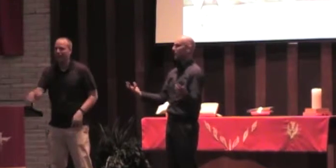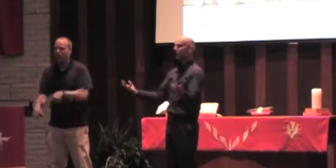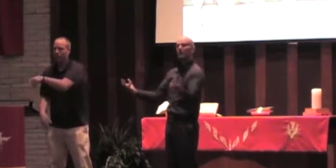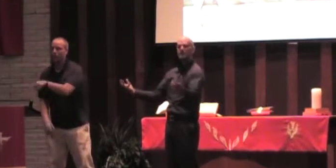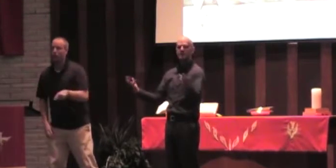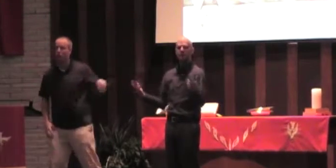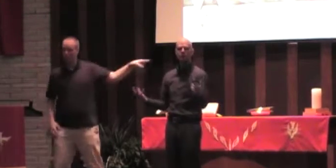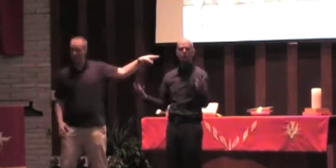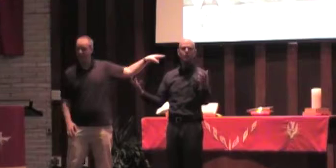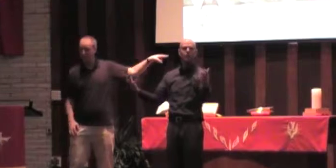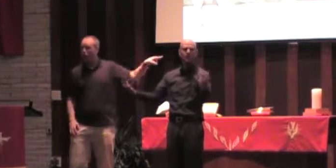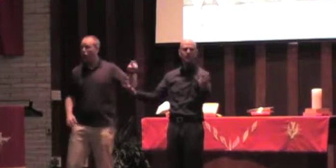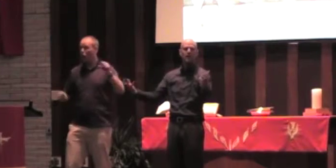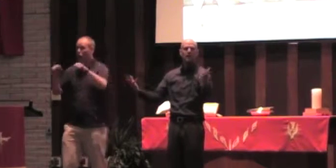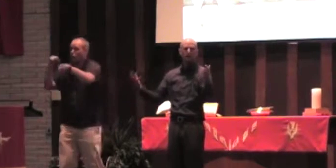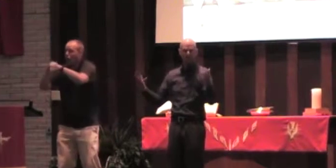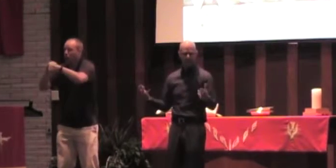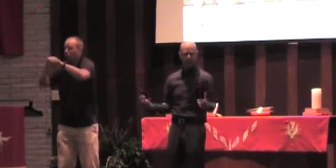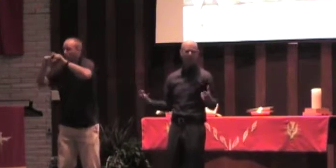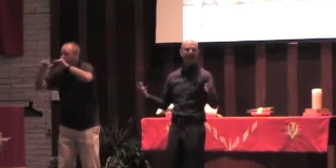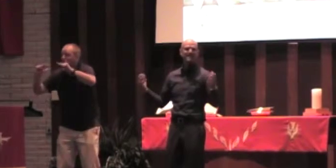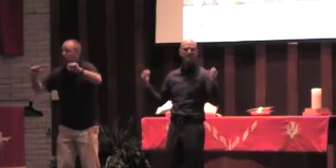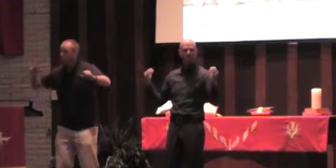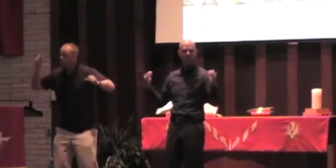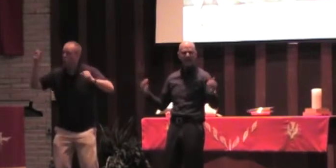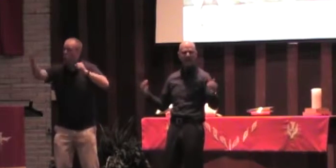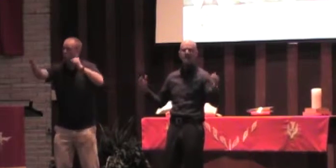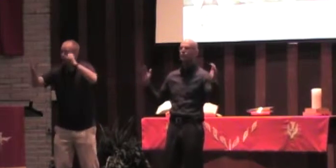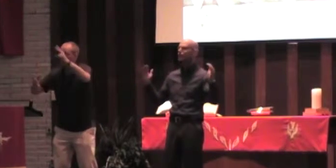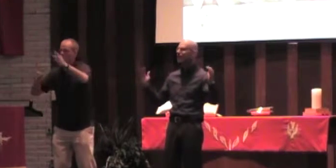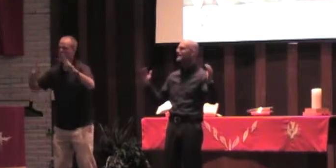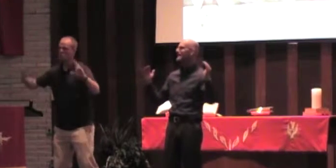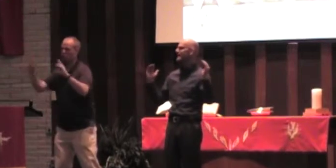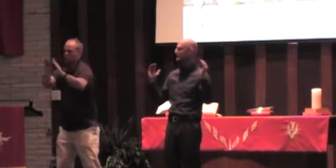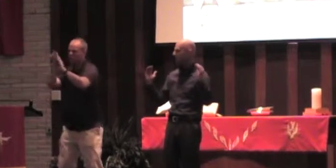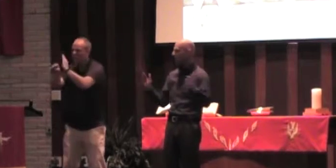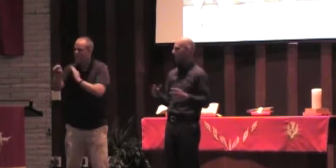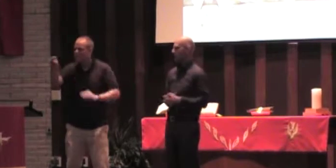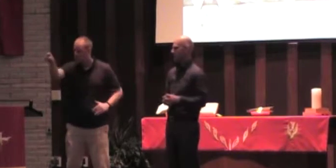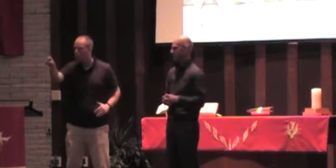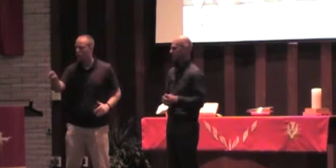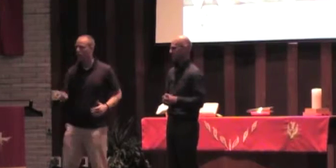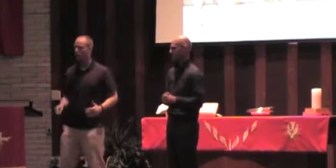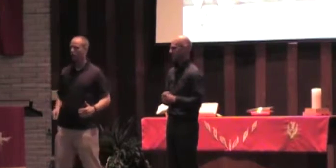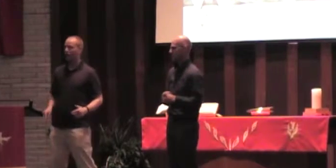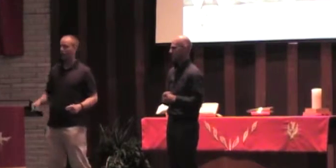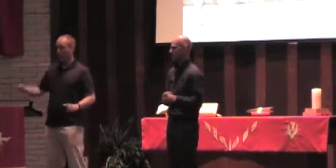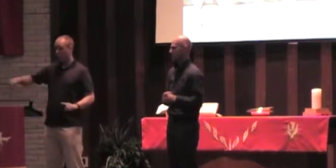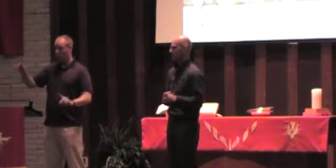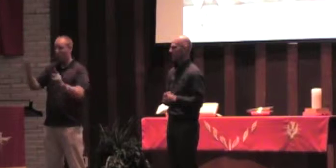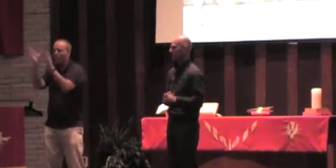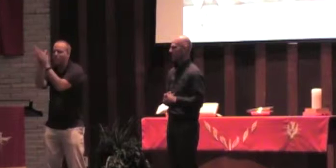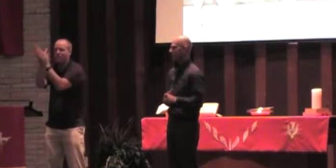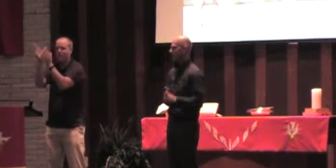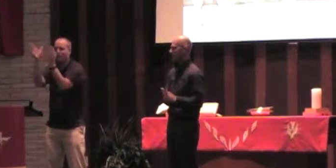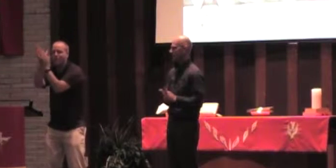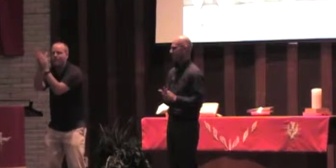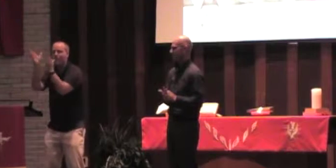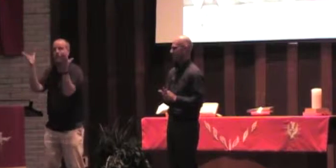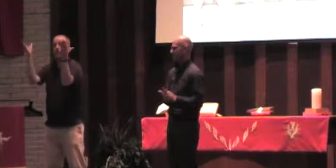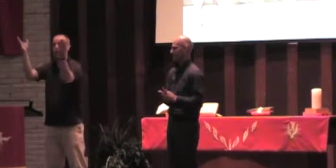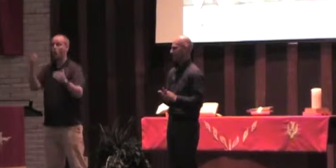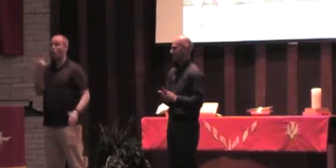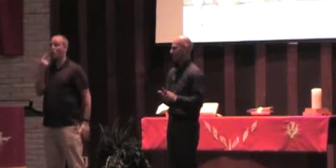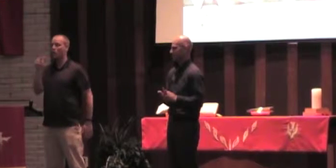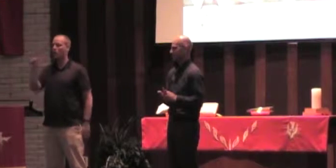and they're prepared to tear you limb for limb as they're chanting, Great is Artemis, the God of